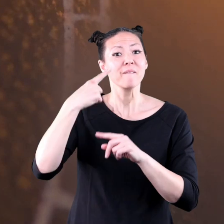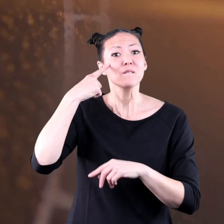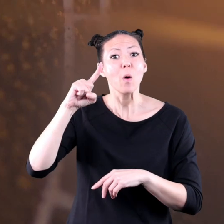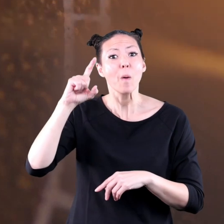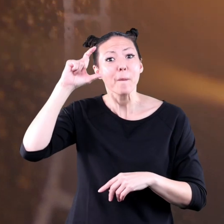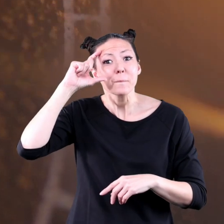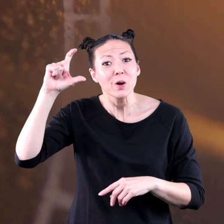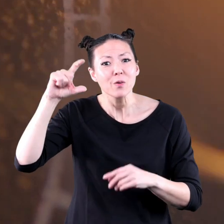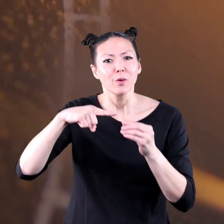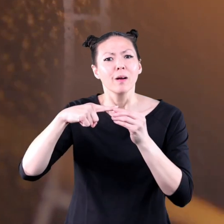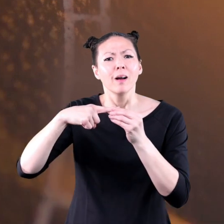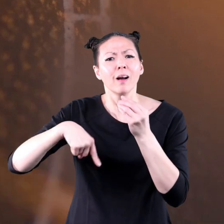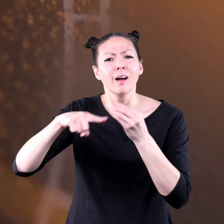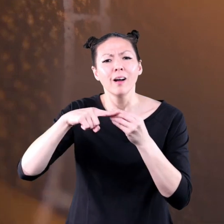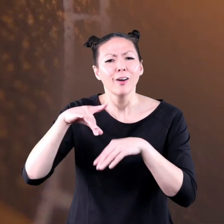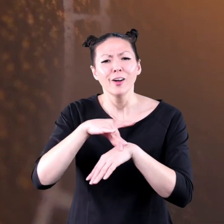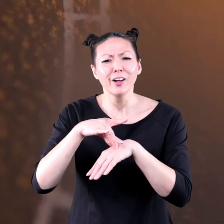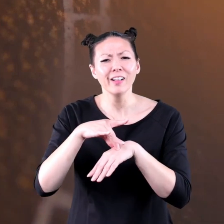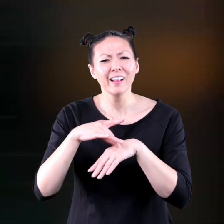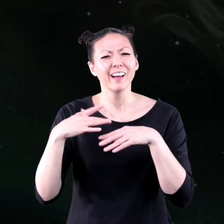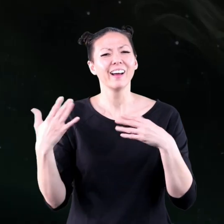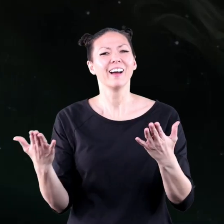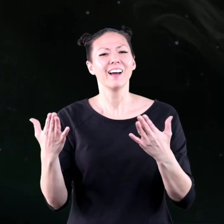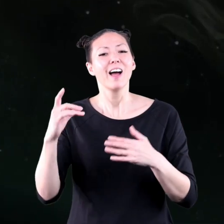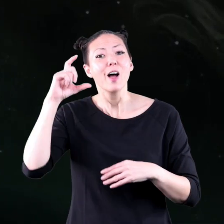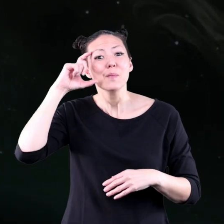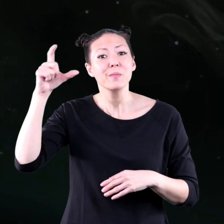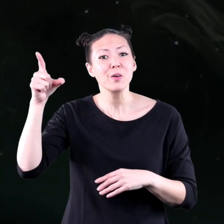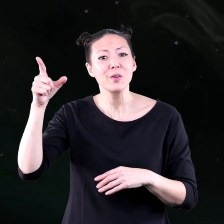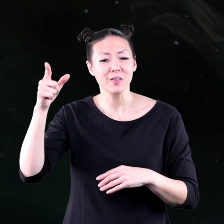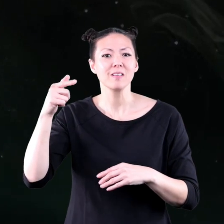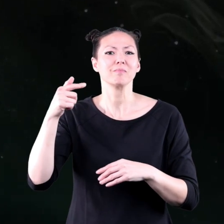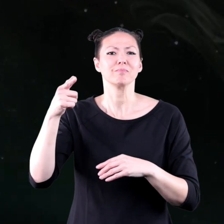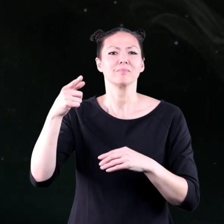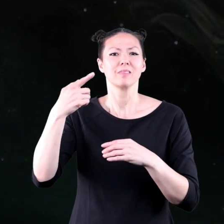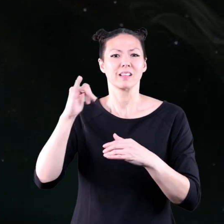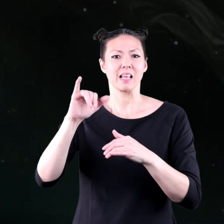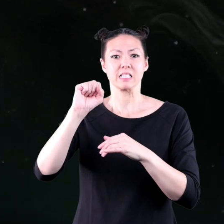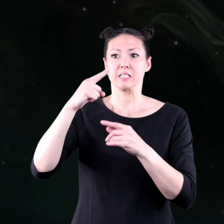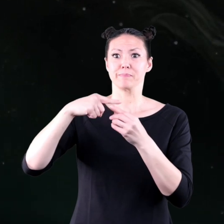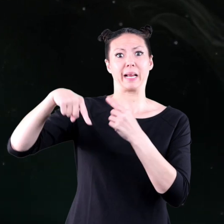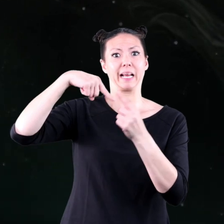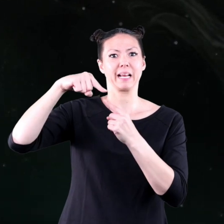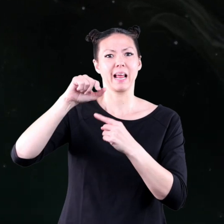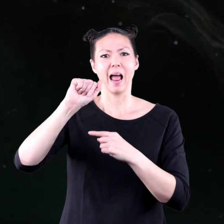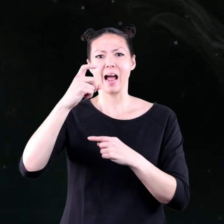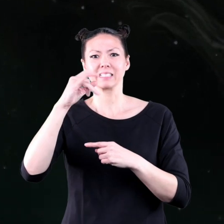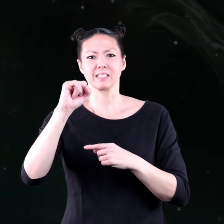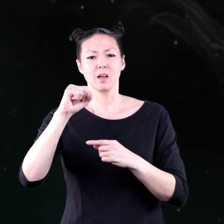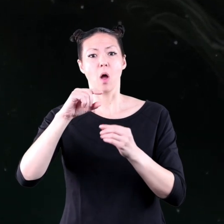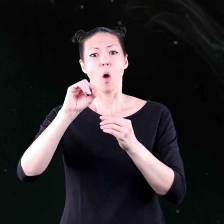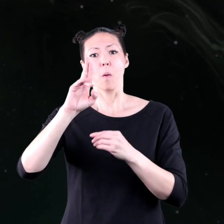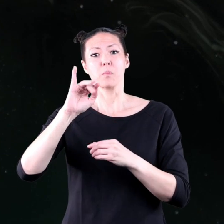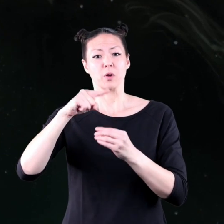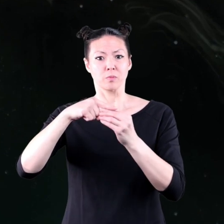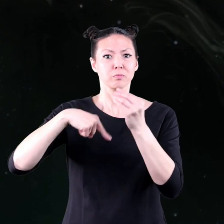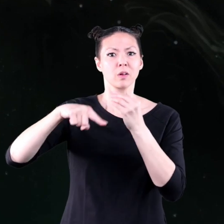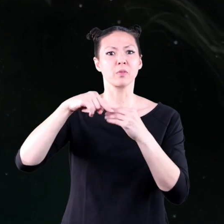moon to orbit the earth the moon also spins on its axis as it orbits the earth an